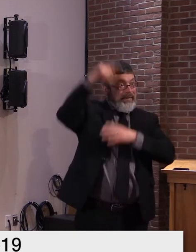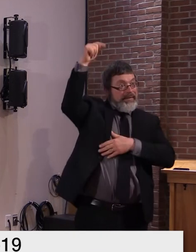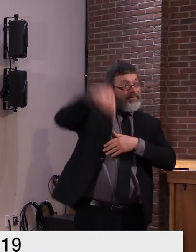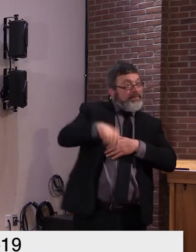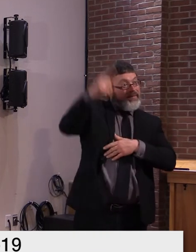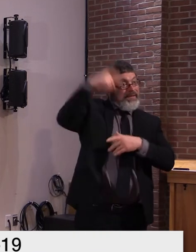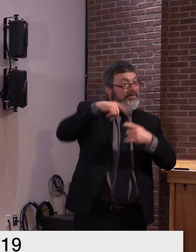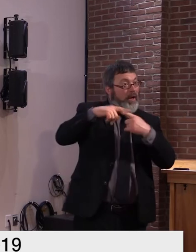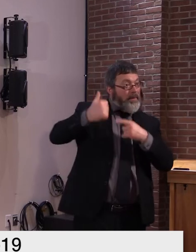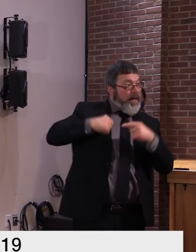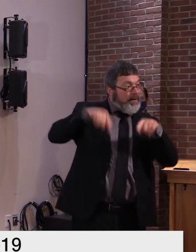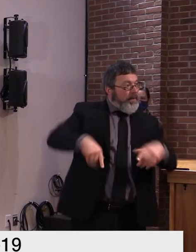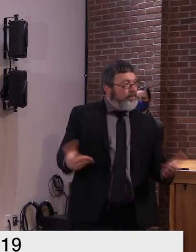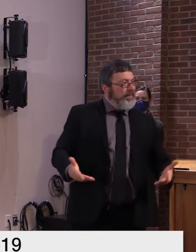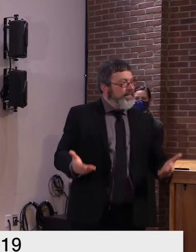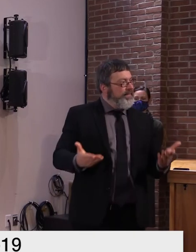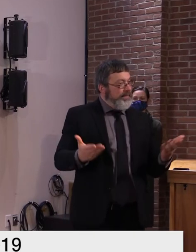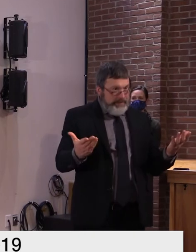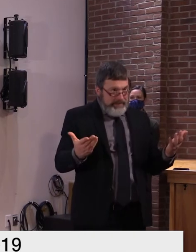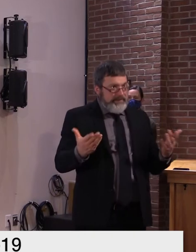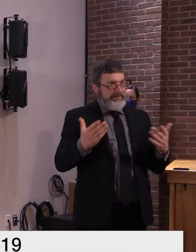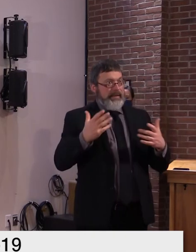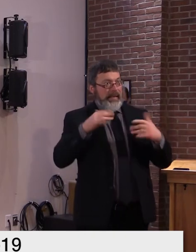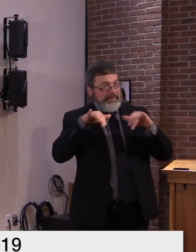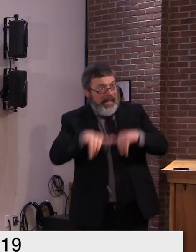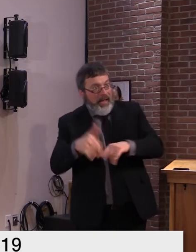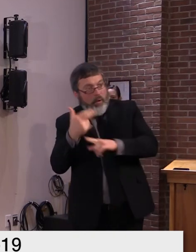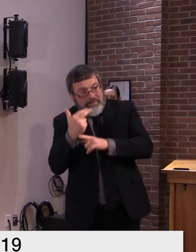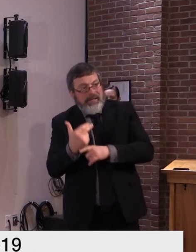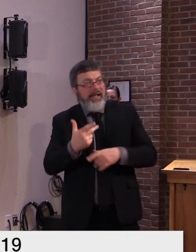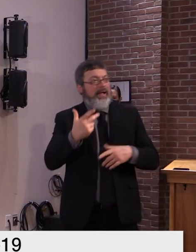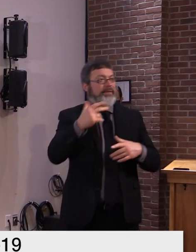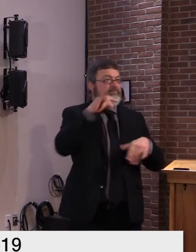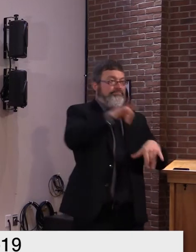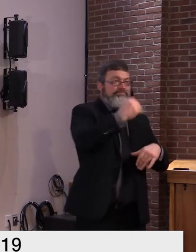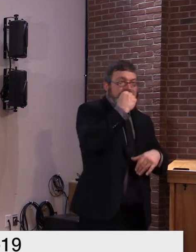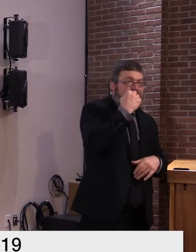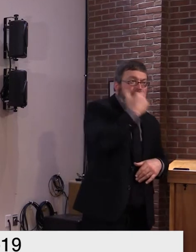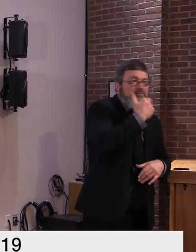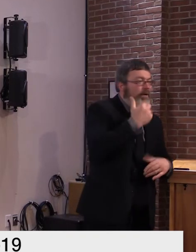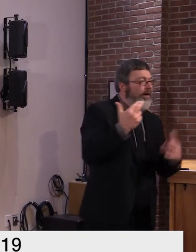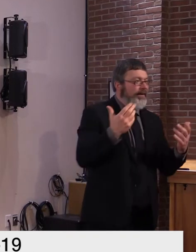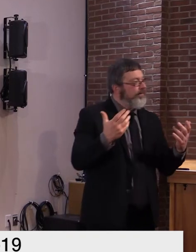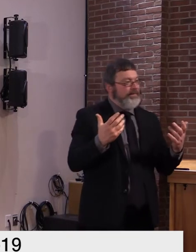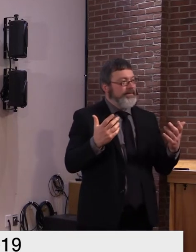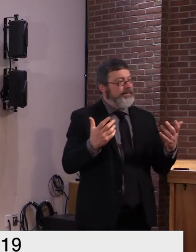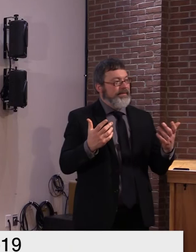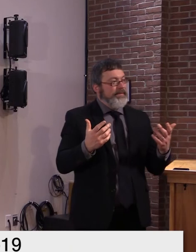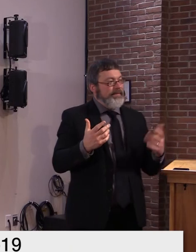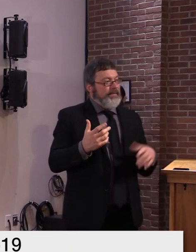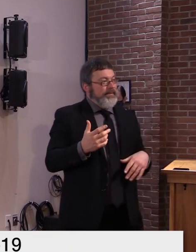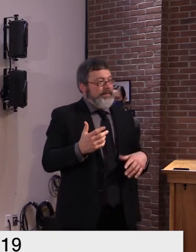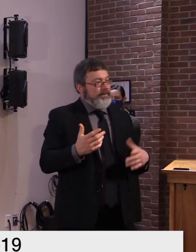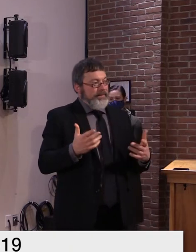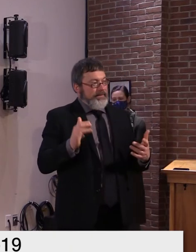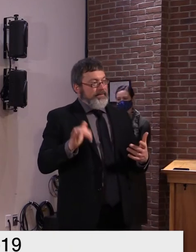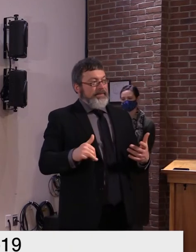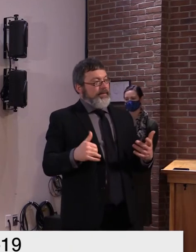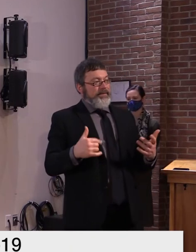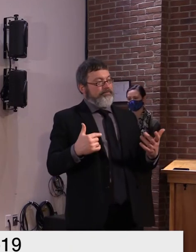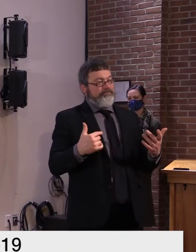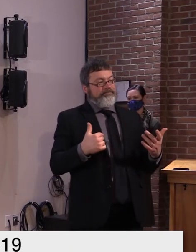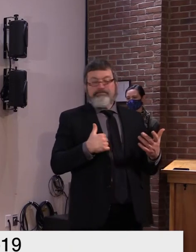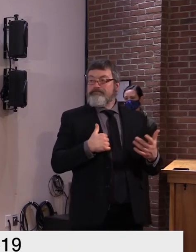sector. But I'm not sure that that's enough relief for them. So we've taken a different approach. We've